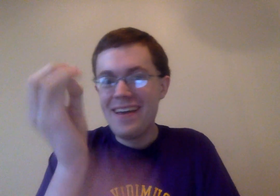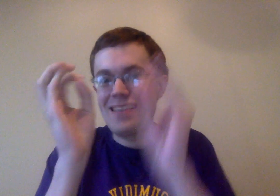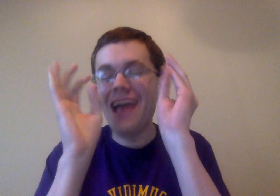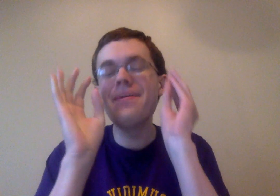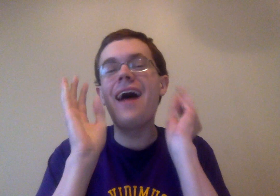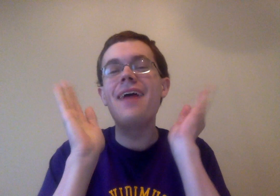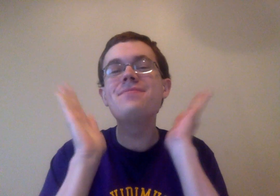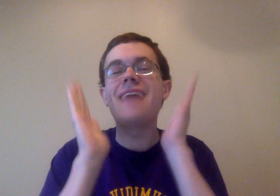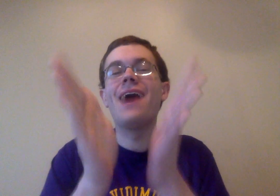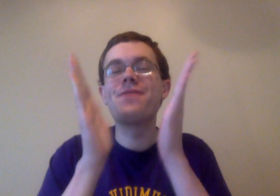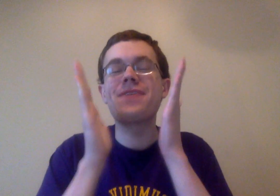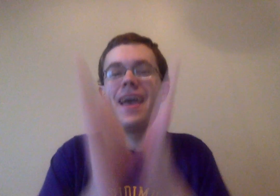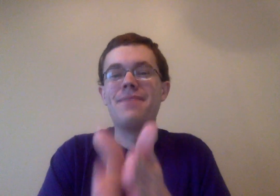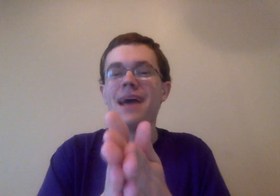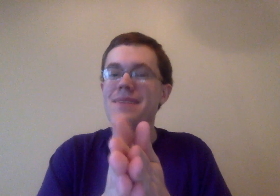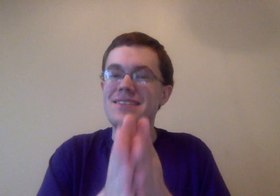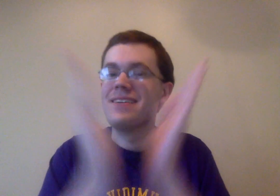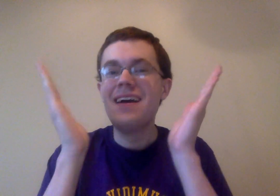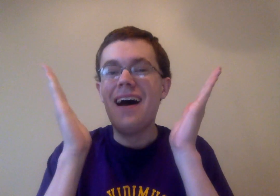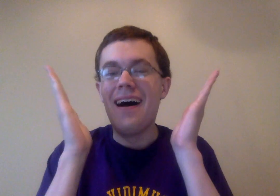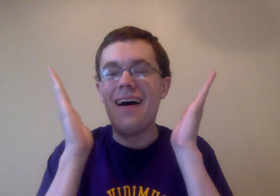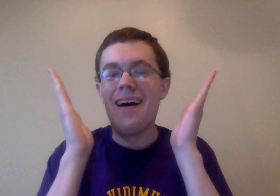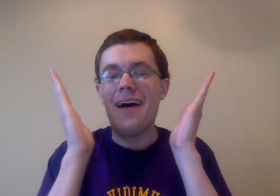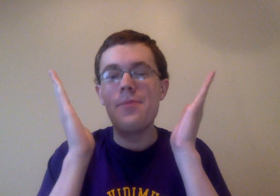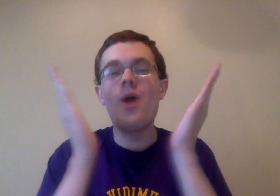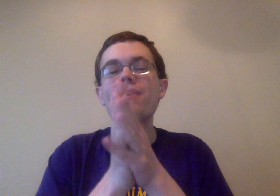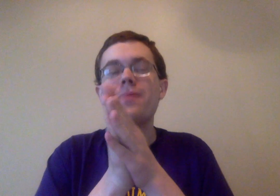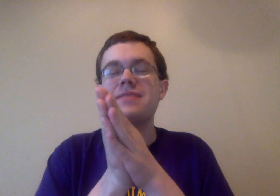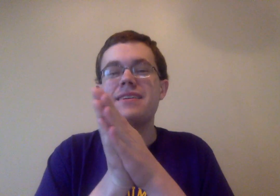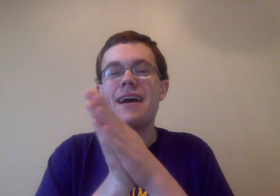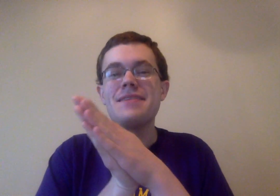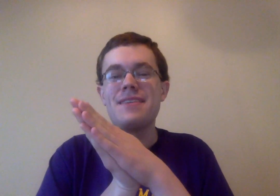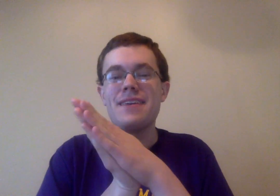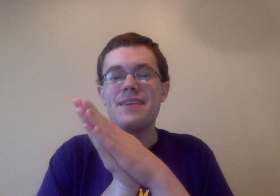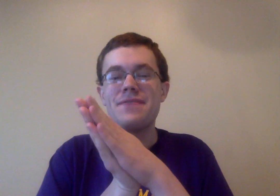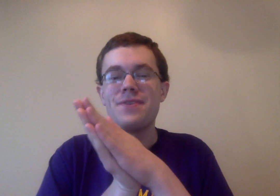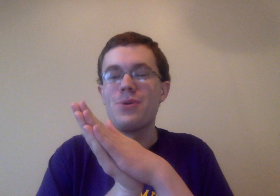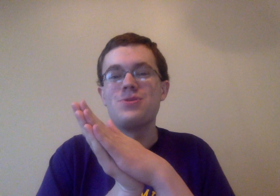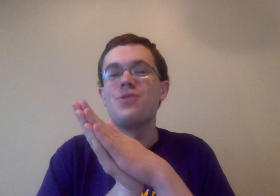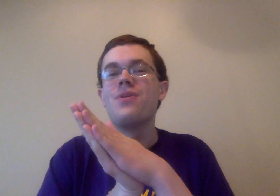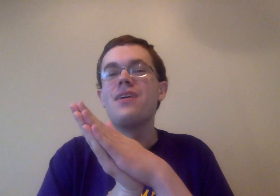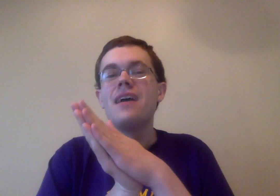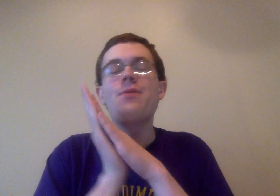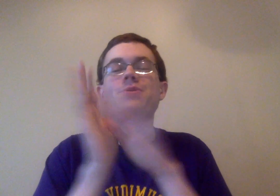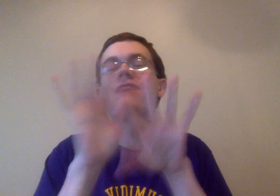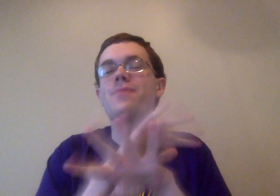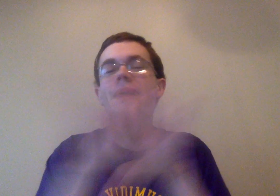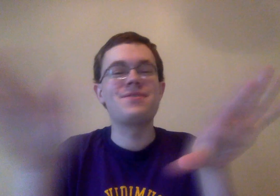Because I am, I am down for canon by Mitsuki. Uh, I mean, we already know Mitsuki has a thing for Boruto. Whether or it's romantic